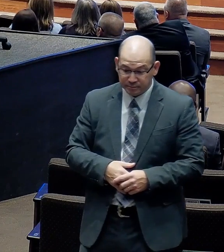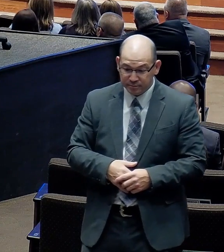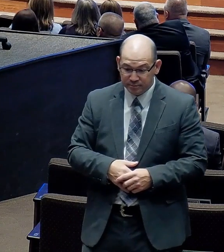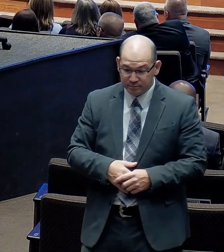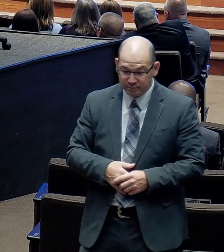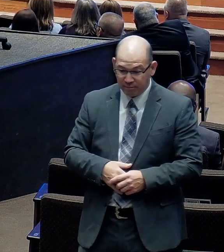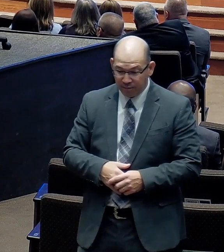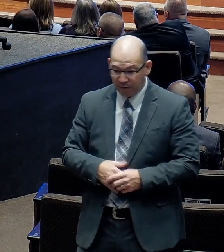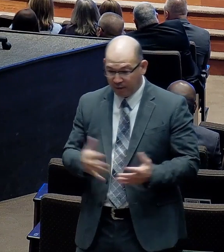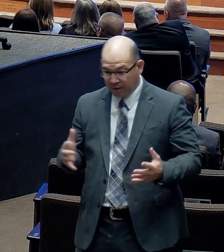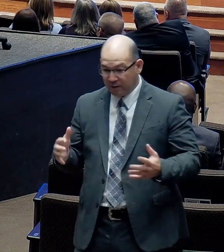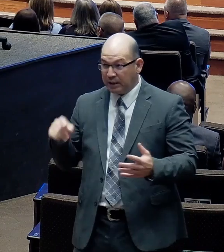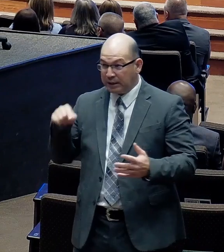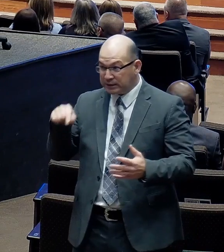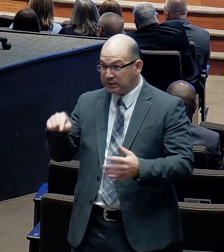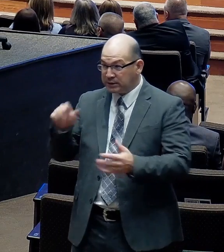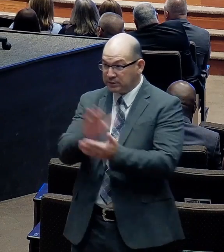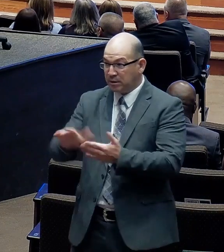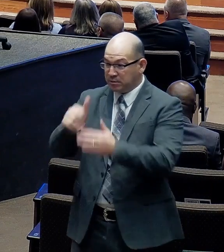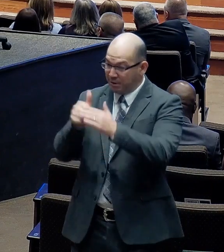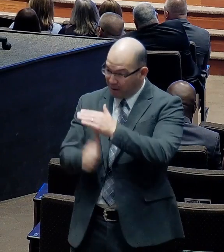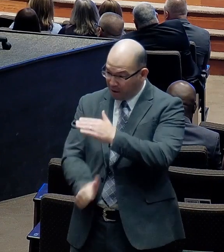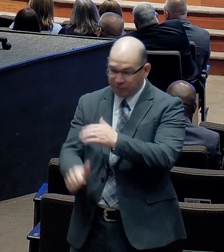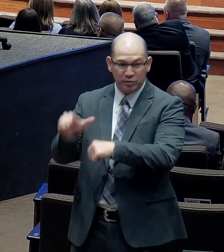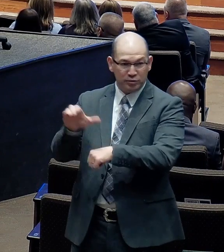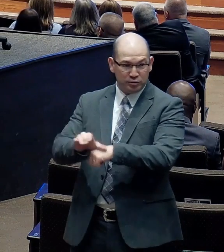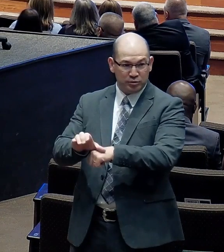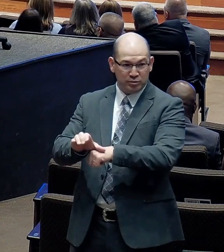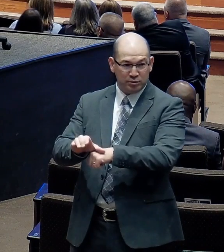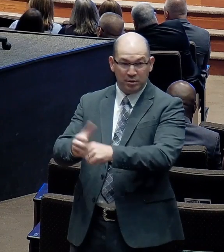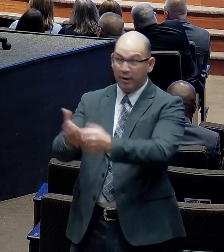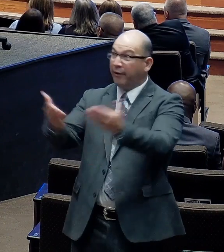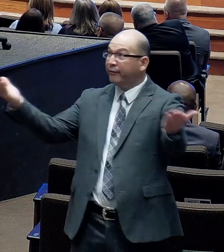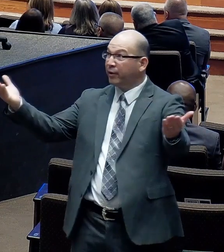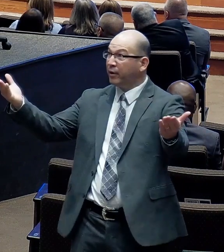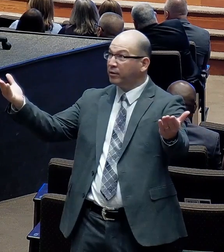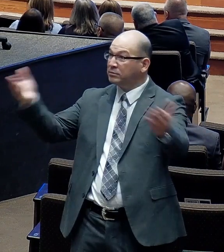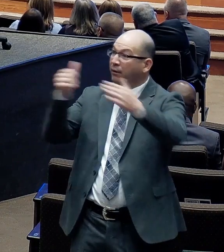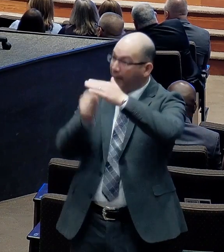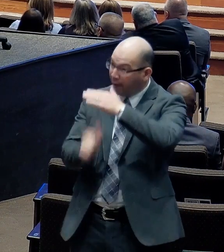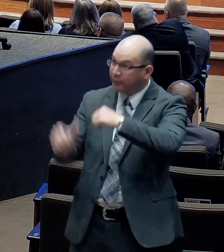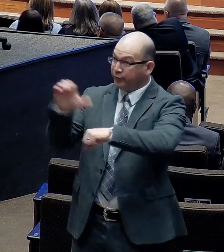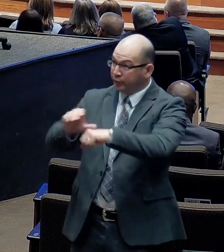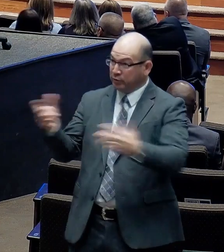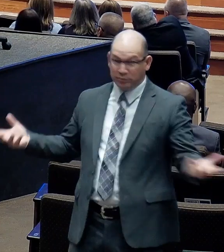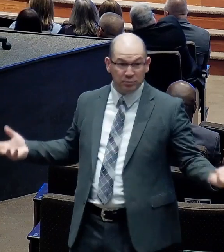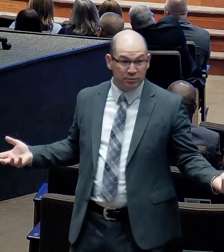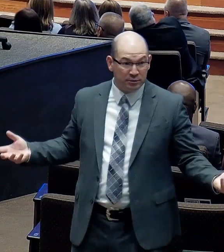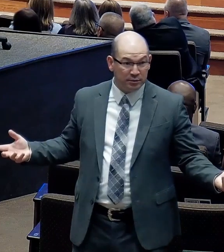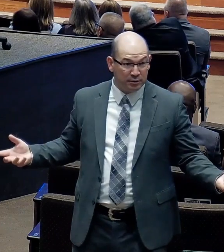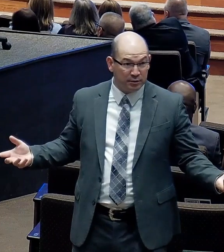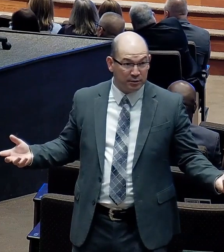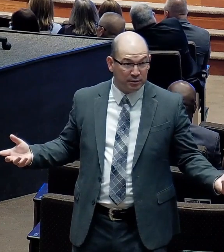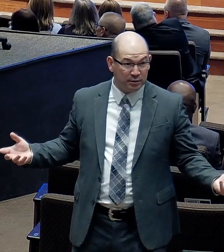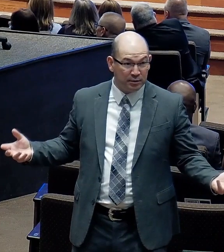Of Lancaster Baptist Church. By the way. All of this is the church. Okay. And in everything. That's happened. We have never forgotten.